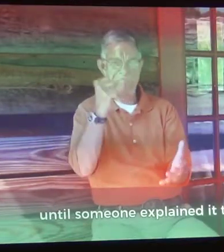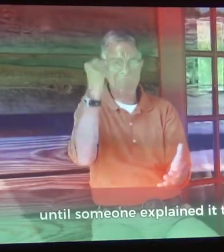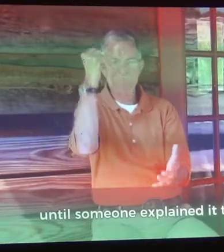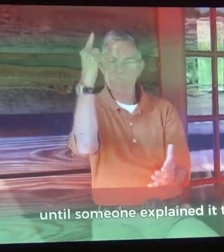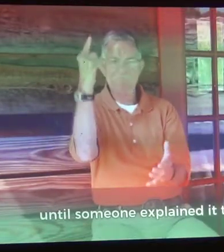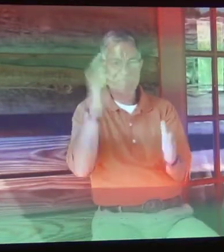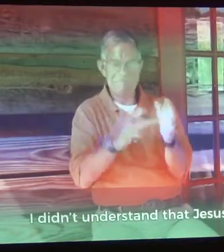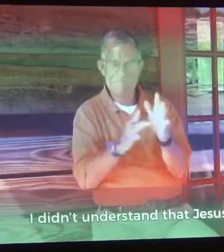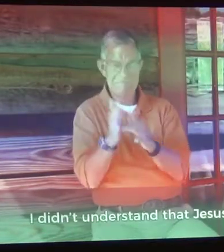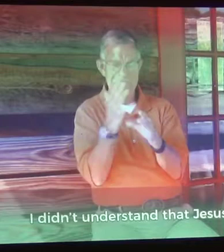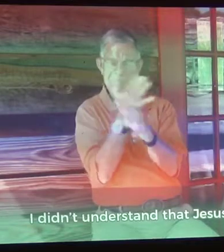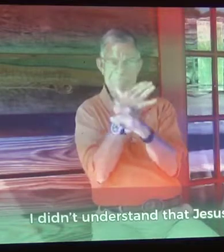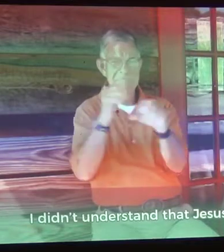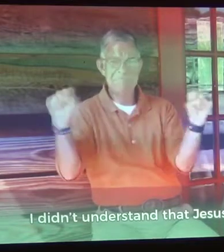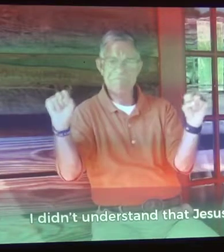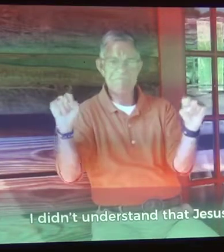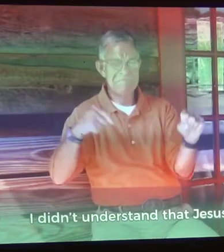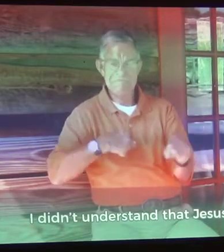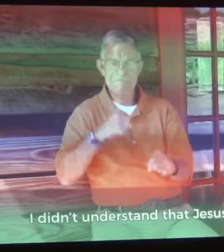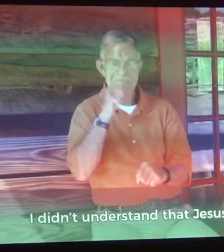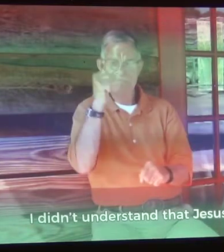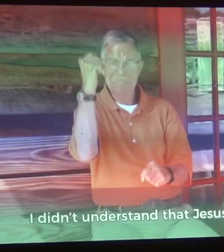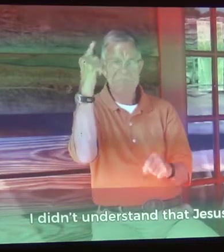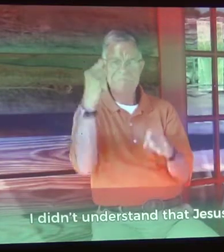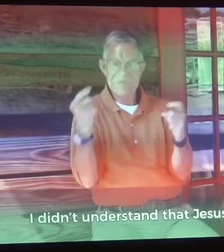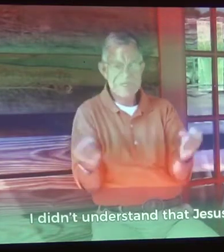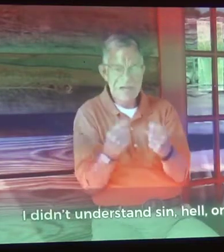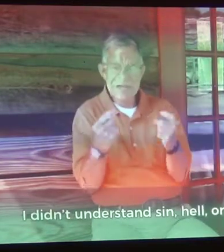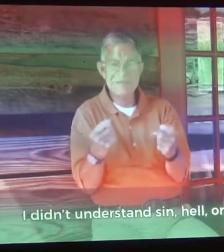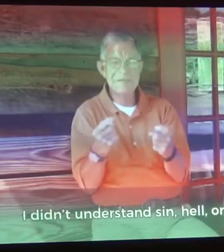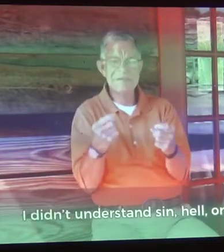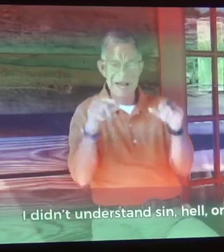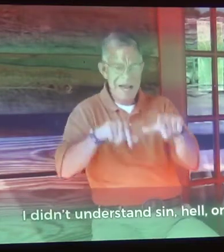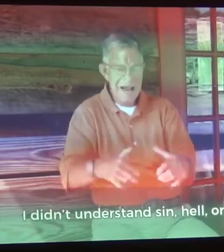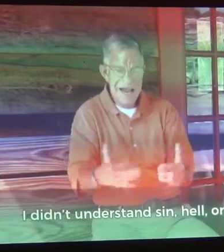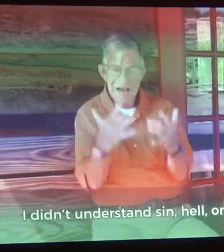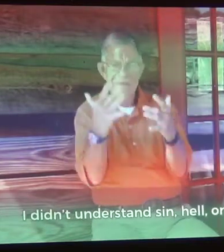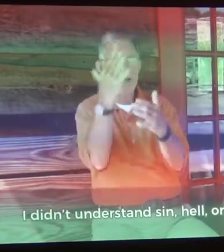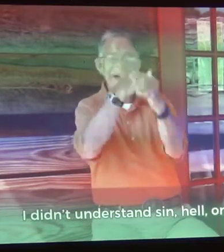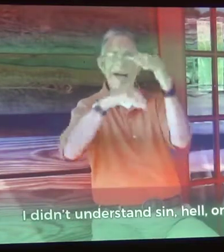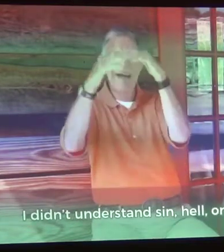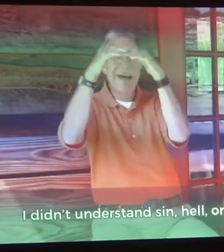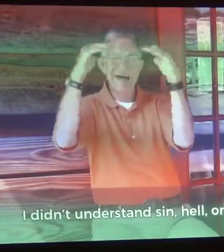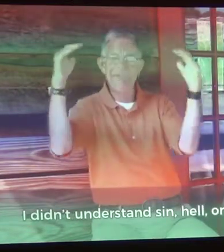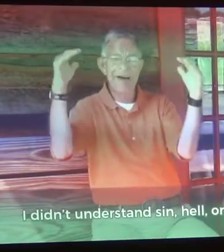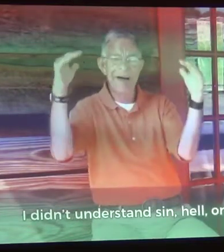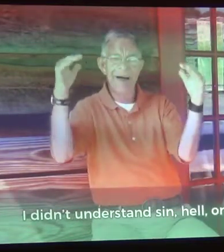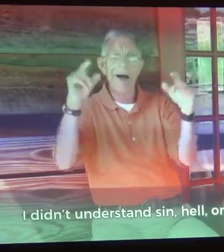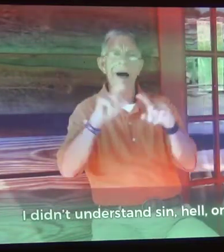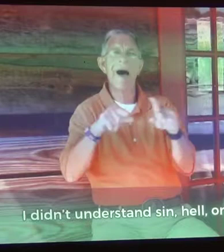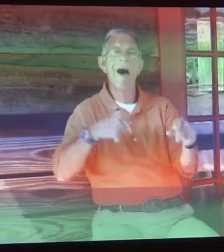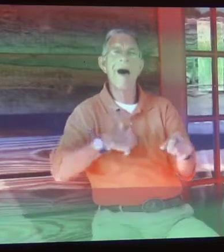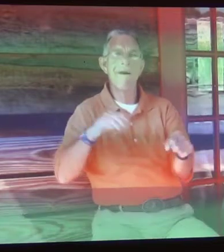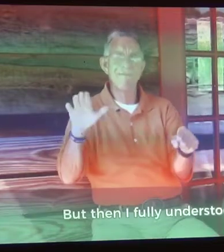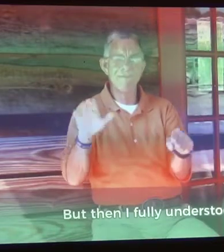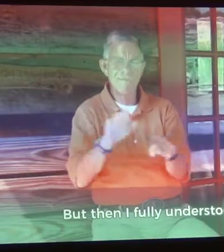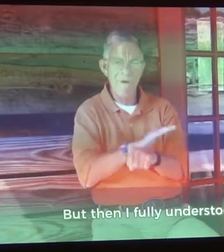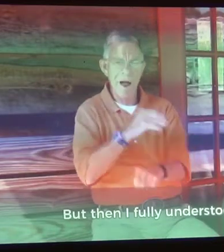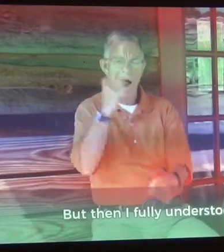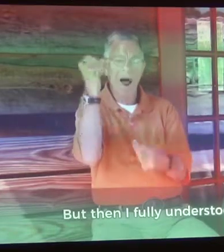I didn't understand that Jesus saved. I didn't understand sin, hell, or heaven. But